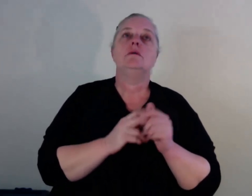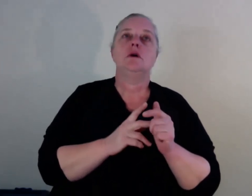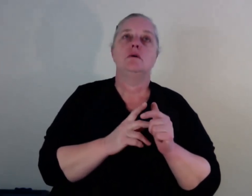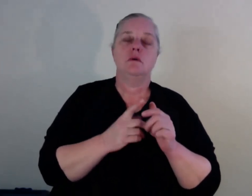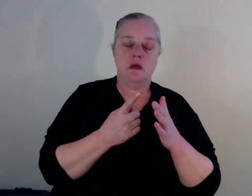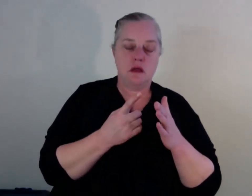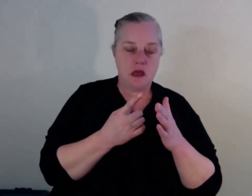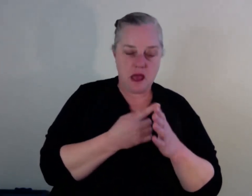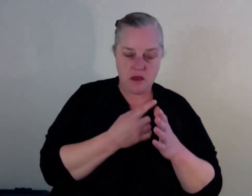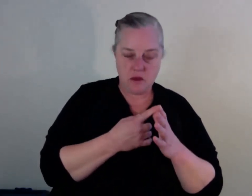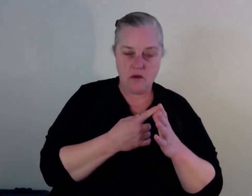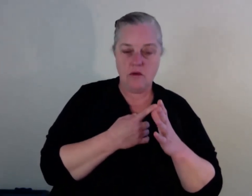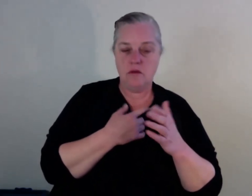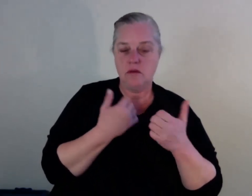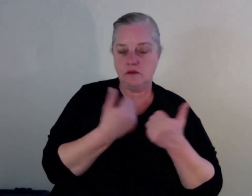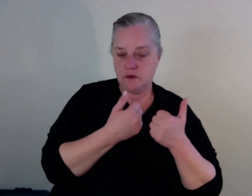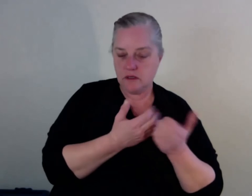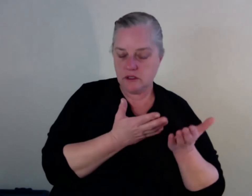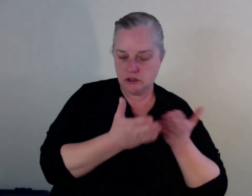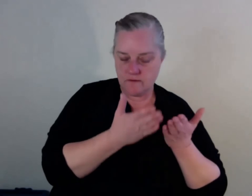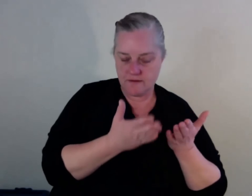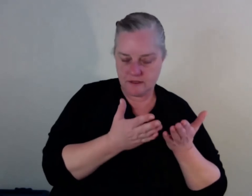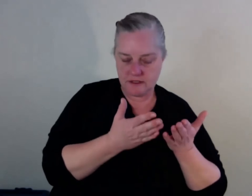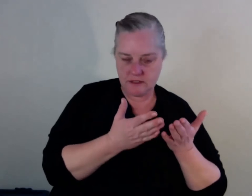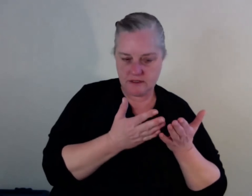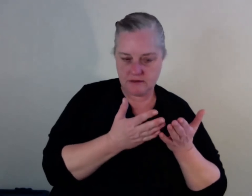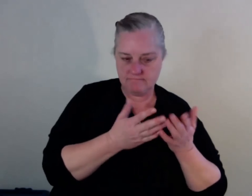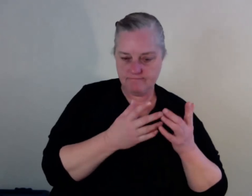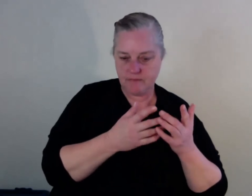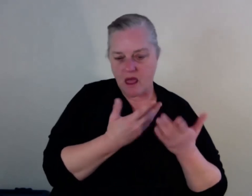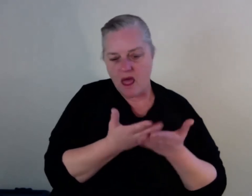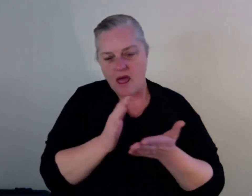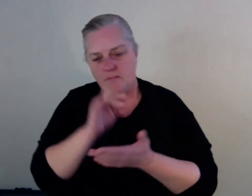access for you and your treatment journey or for the communities that you're part of?